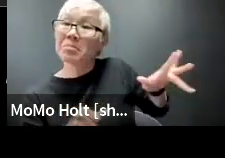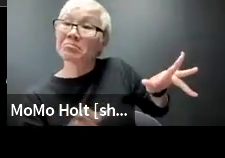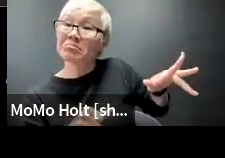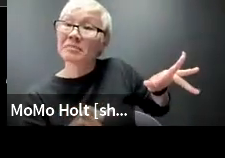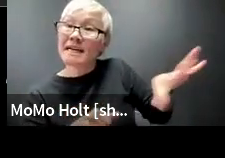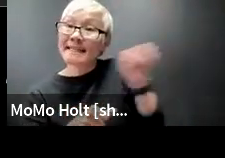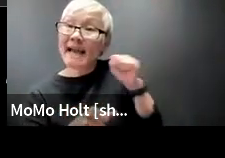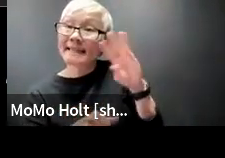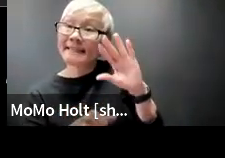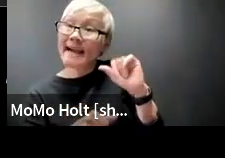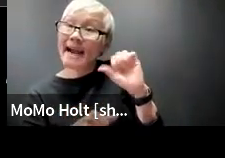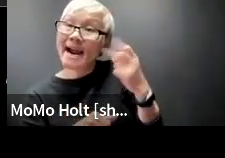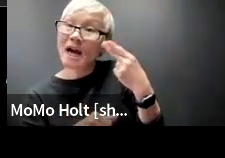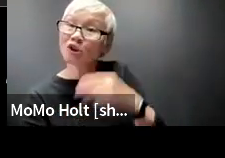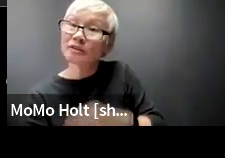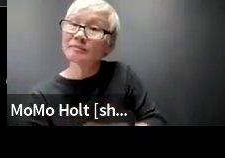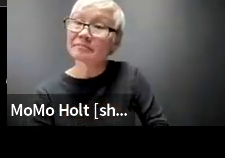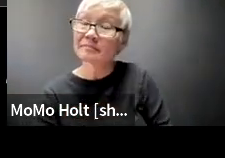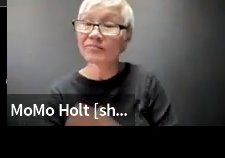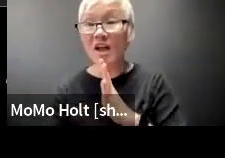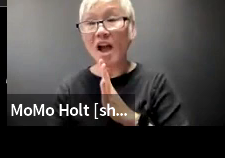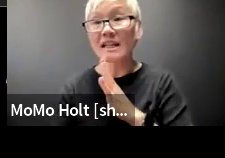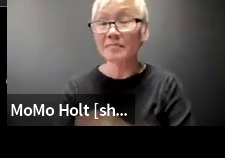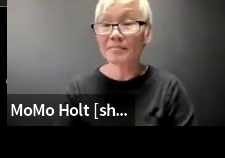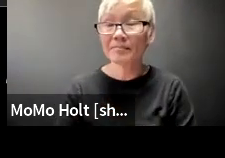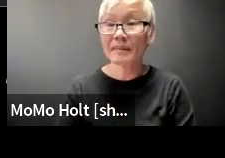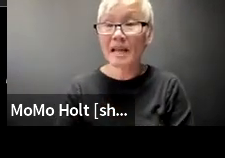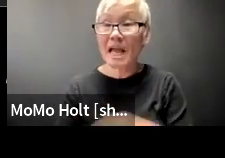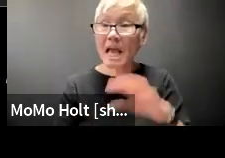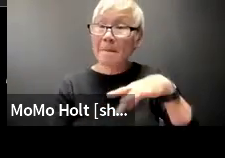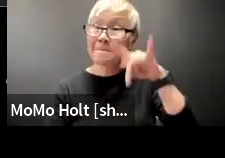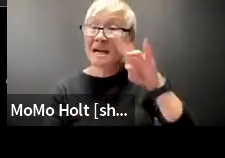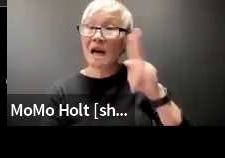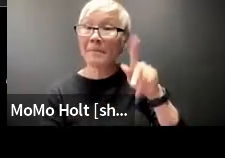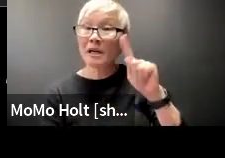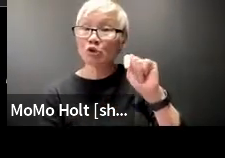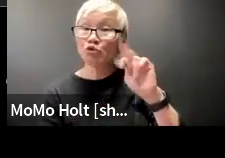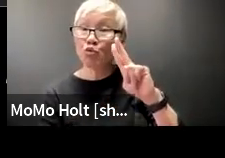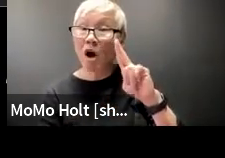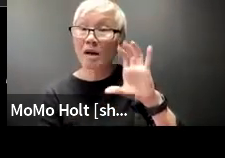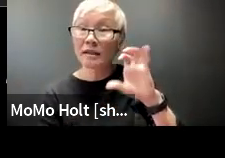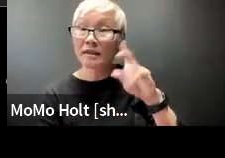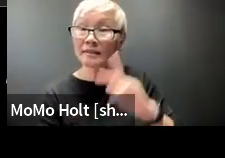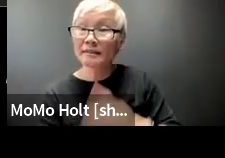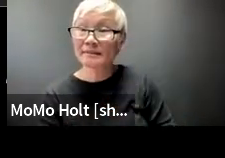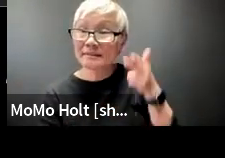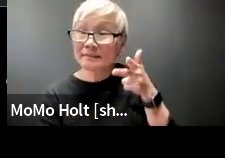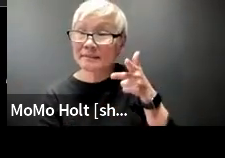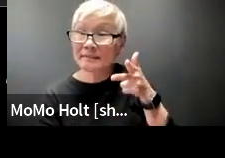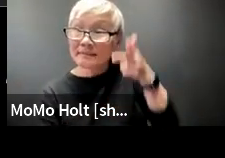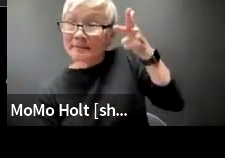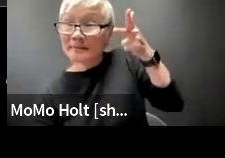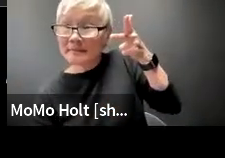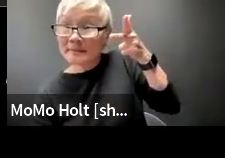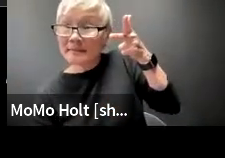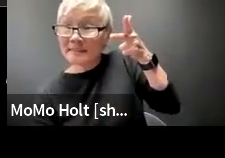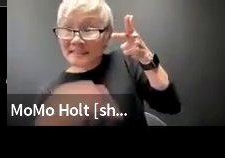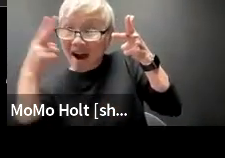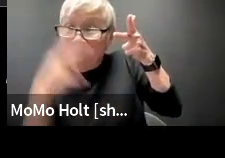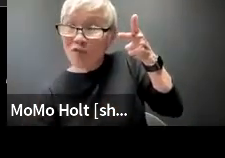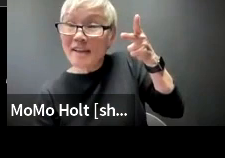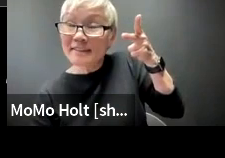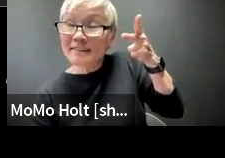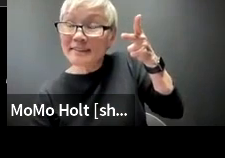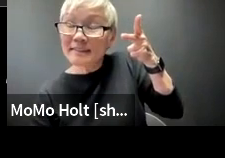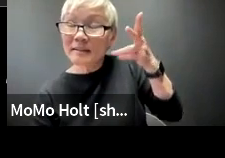down or open up your window take your cash out cool fine but if you had a